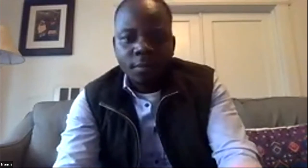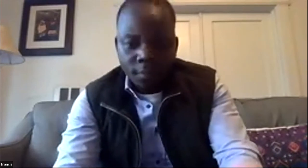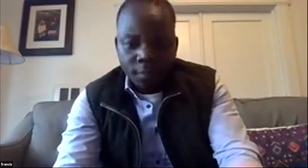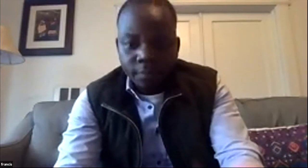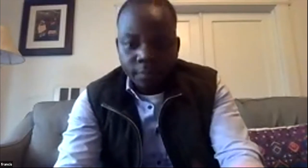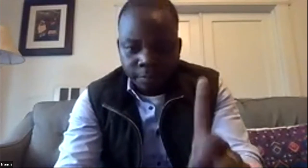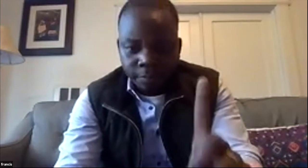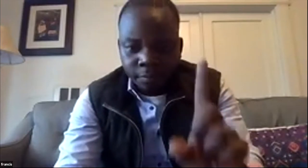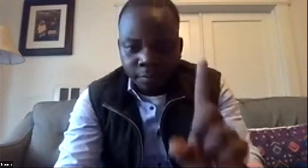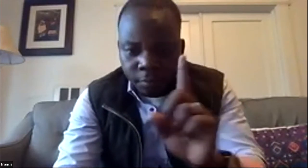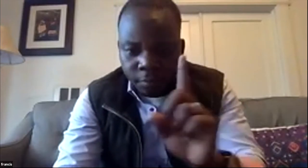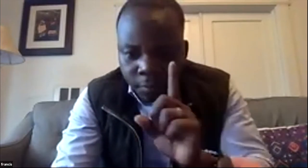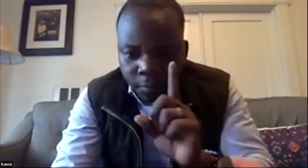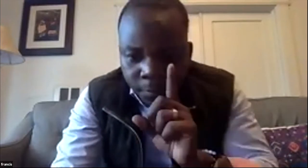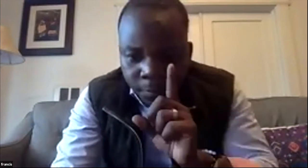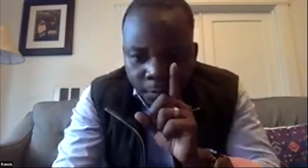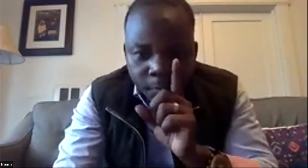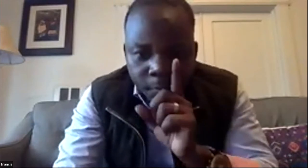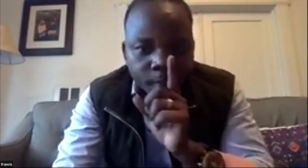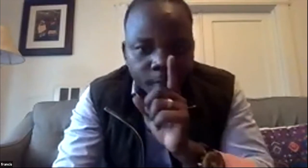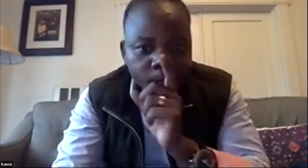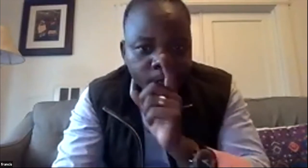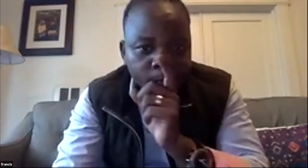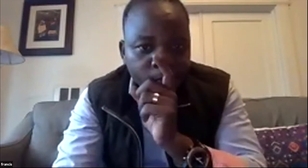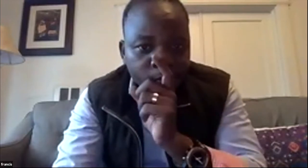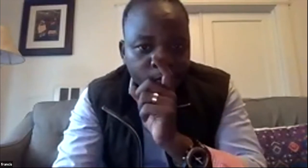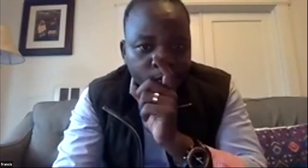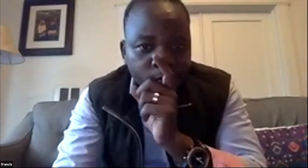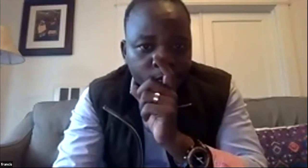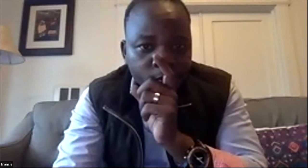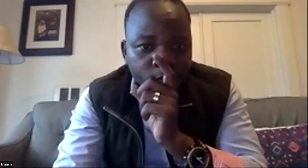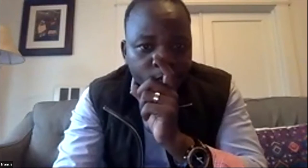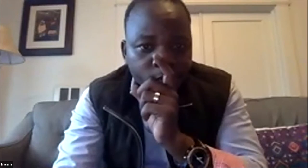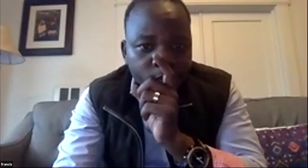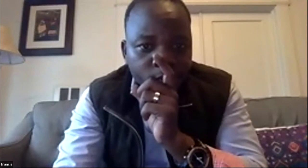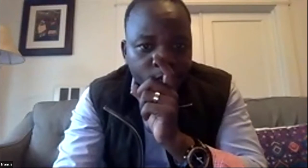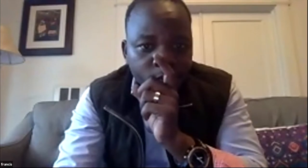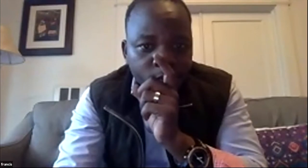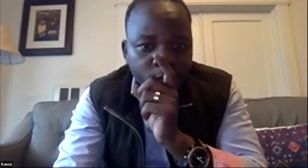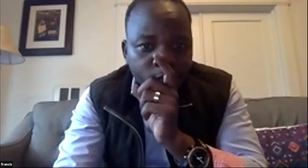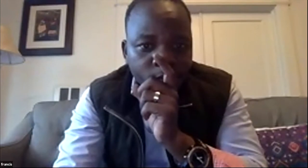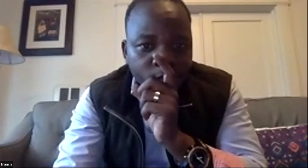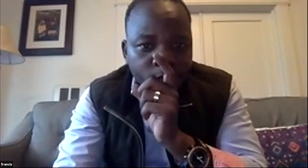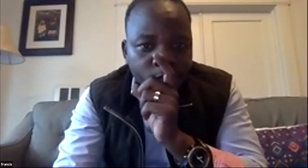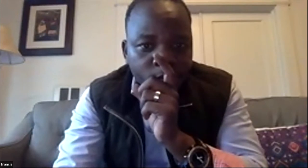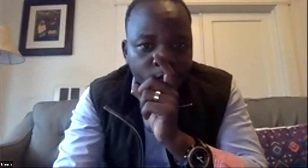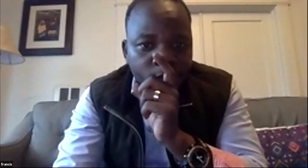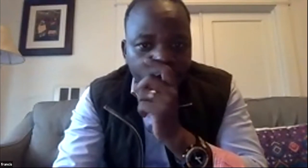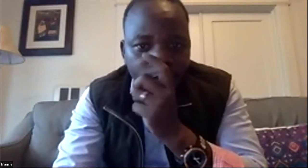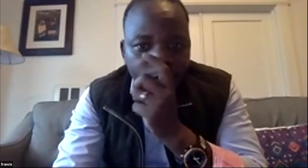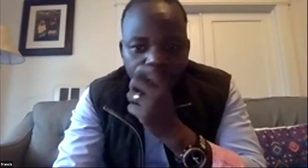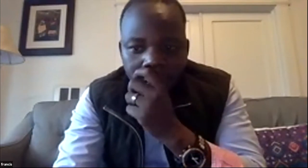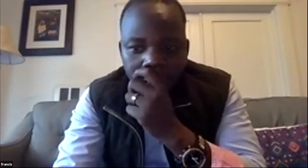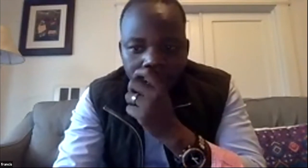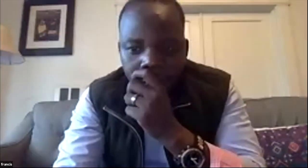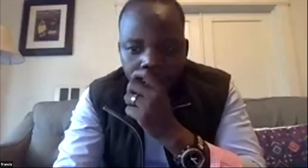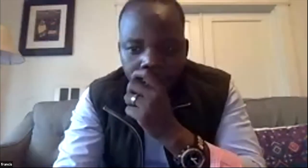university program to train teachers of the deaf so he has to go back to square one and do all kinds of things